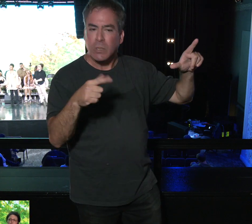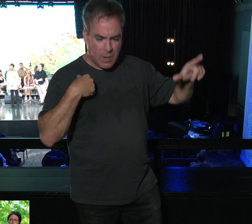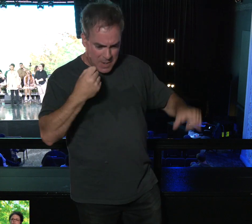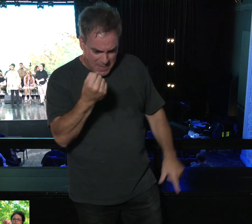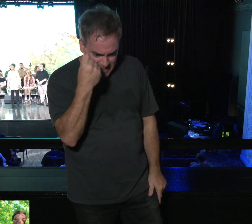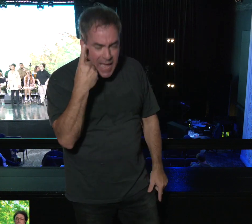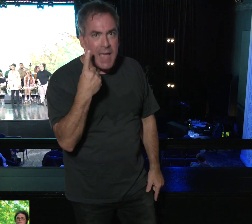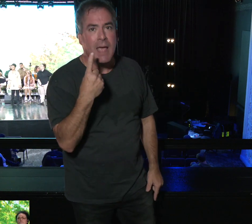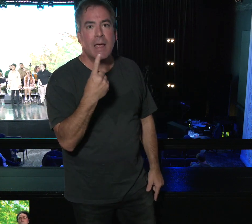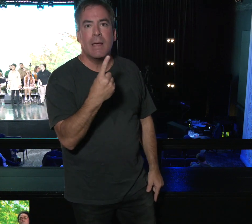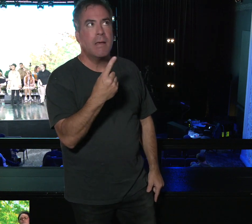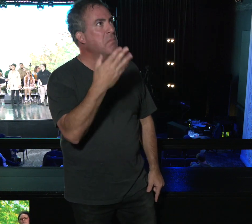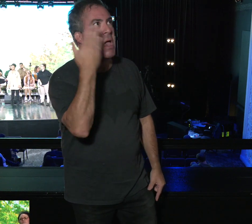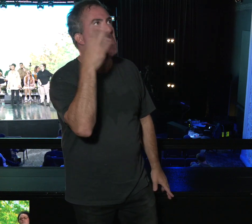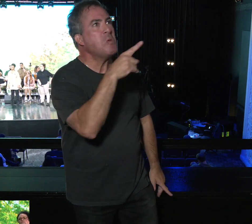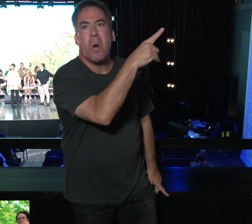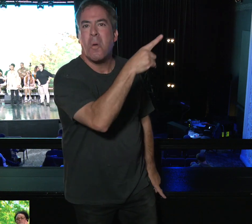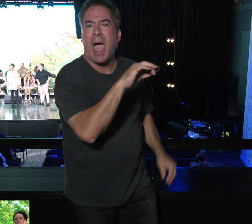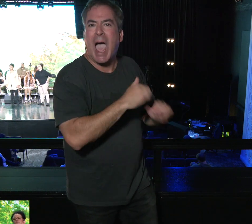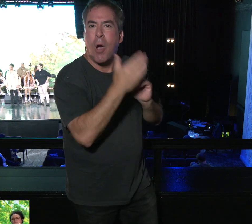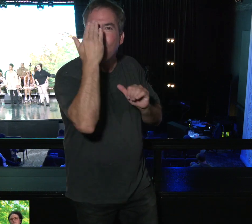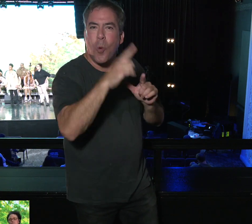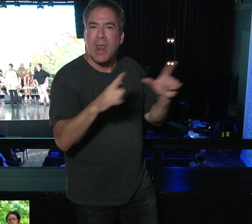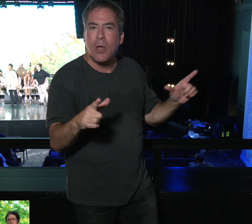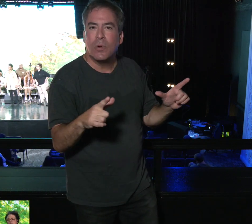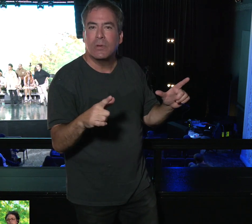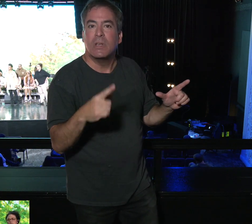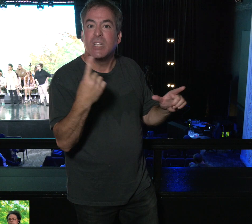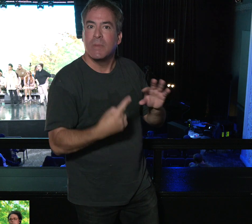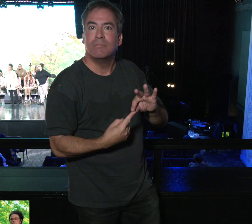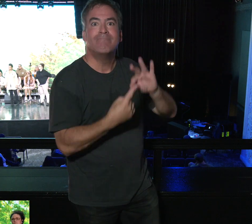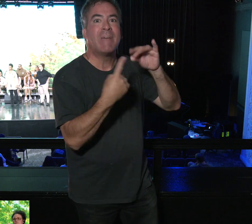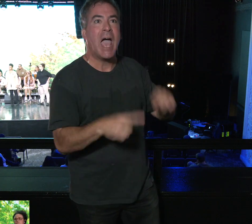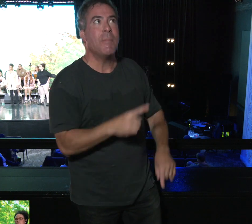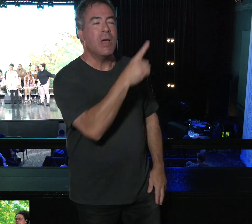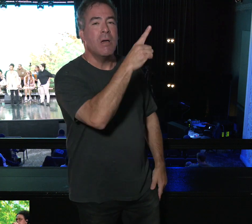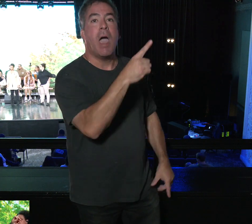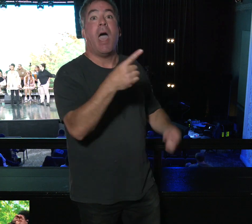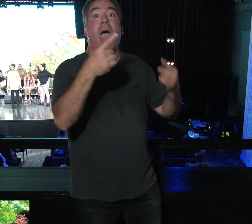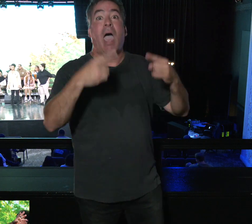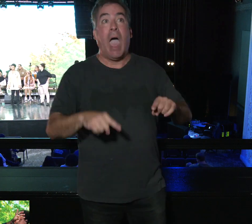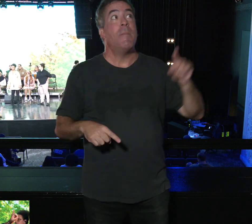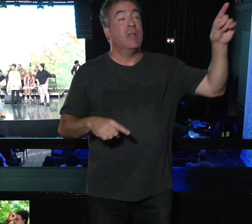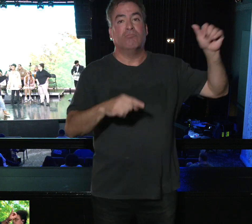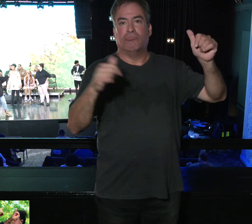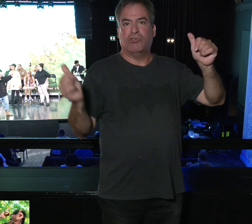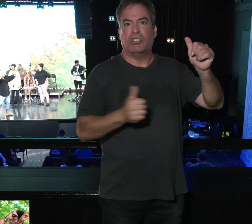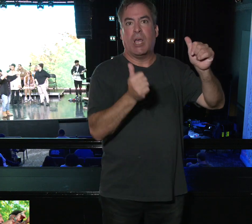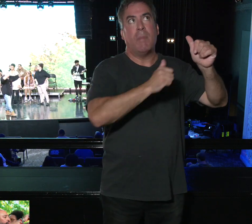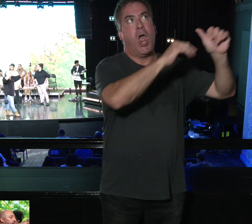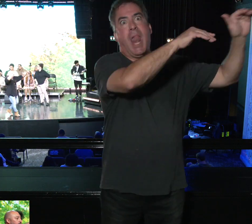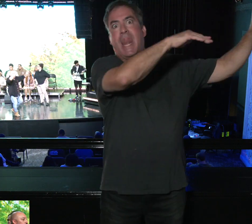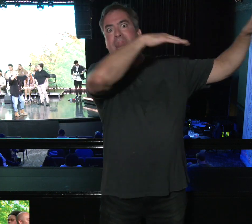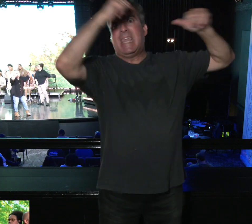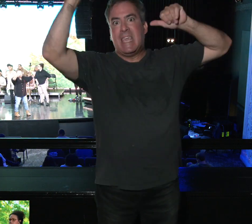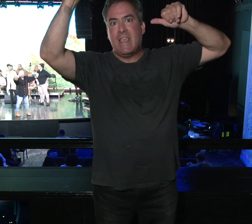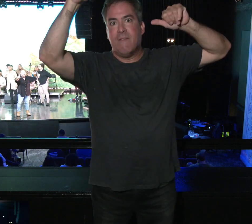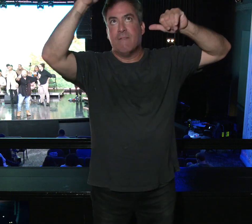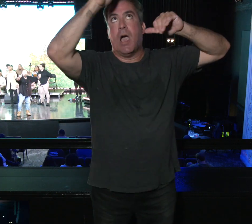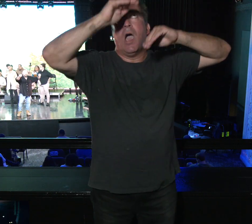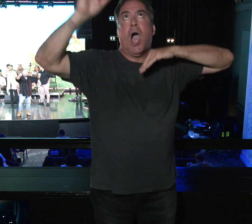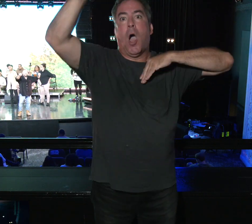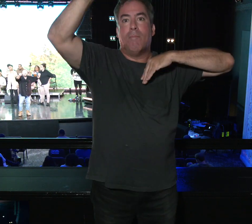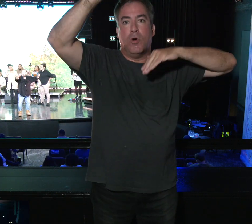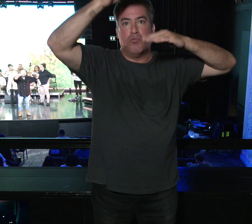our languages. And they don't know those languages. So something's happened. And then all of a sudden, right, the disciples leave the upper room. 120